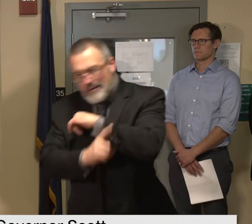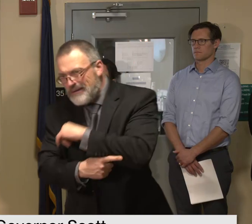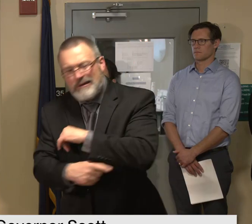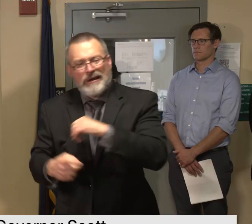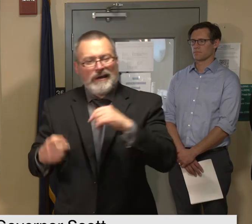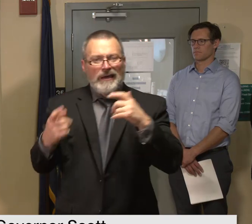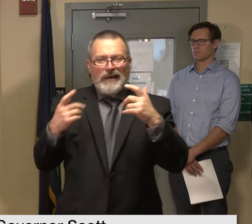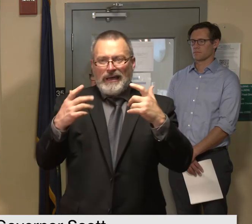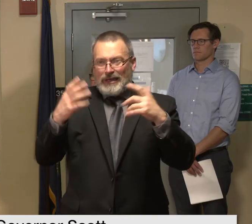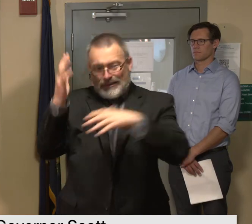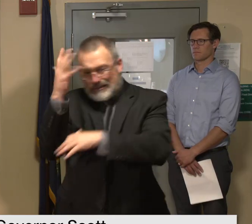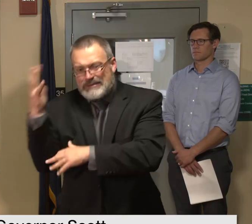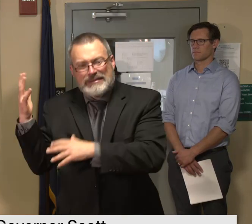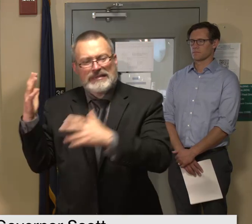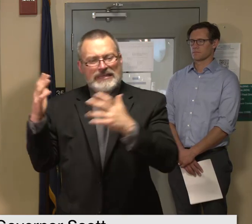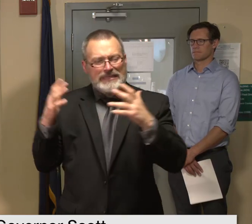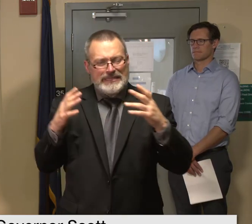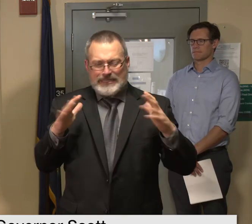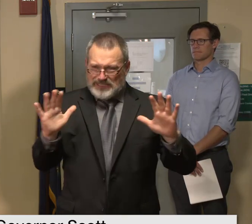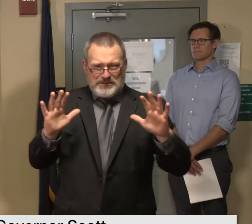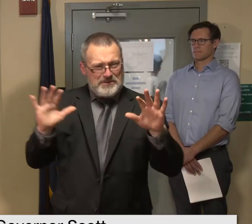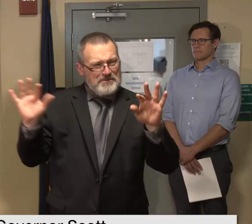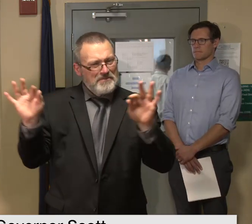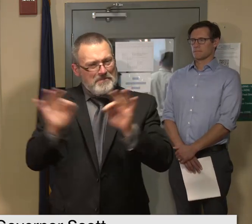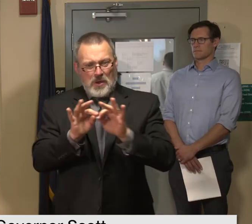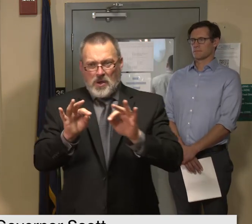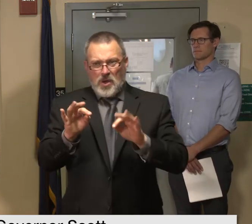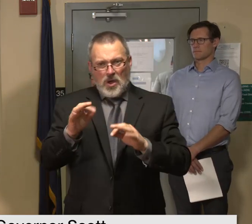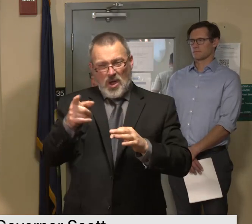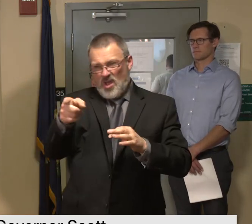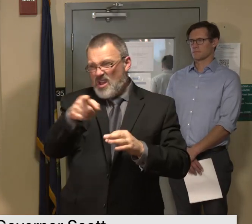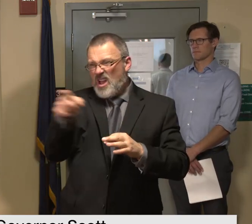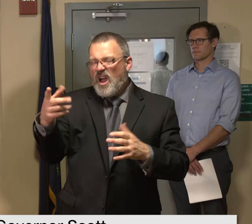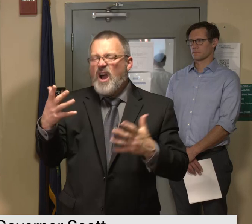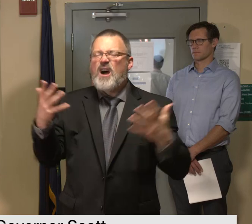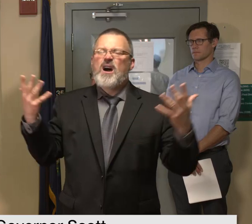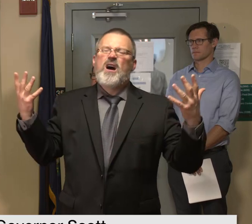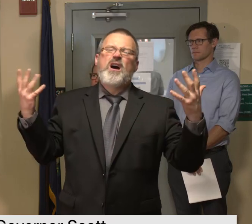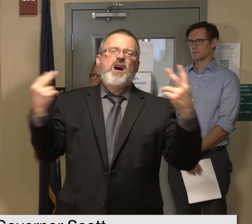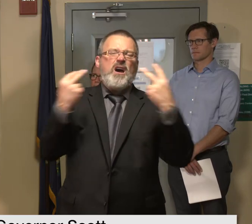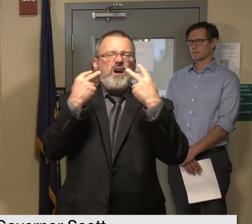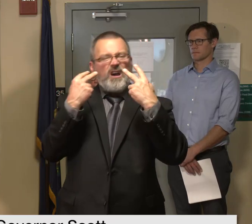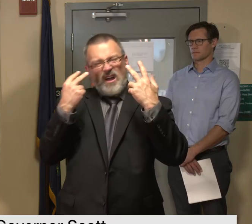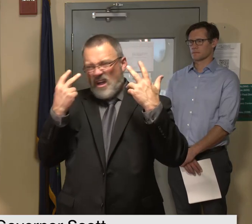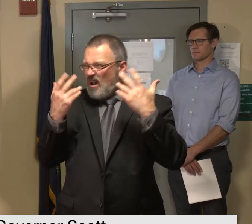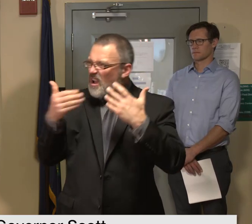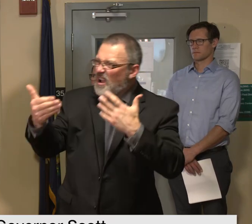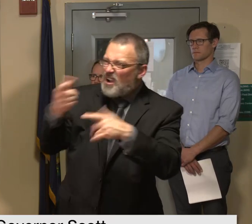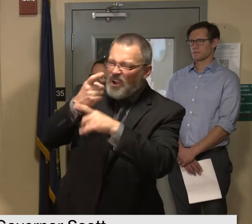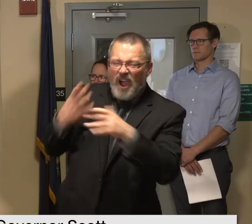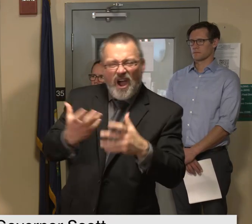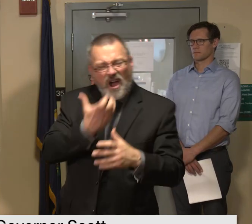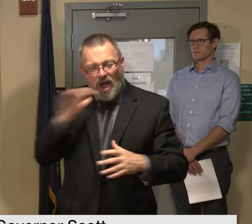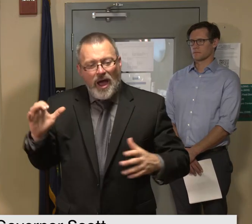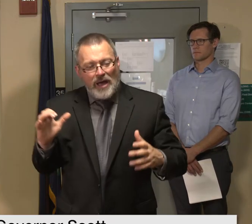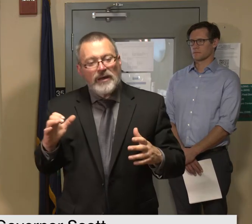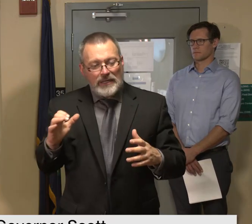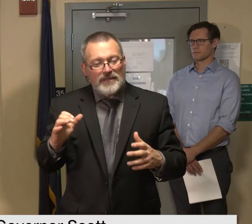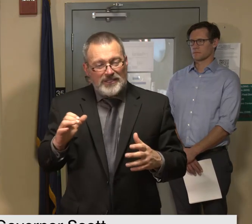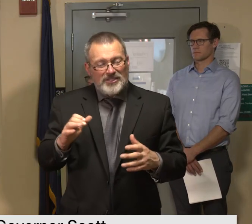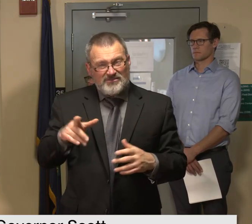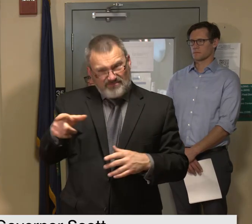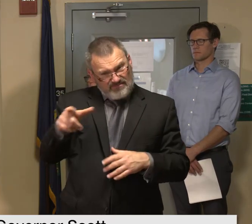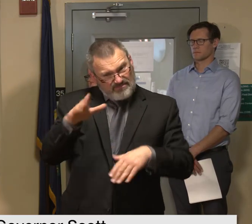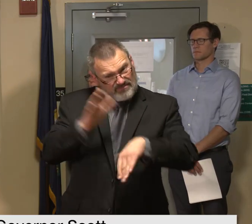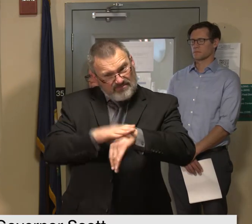an anticipated very hot weekend but certainly swimming in contaminated water after a flood can result in serious